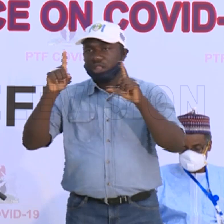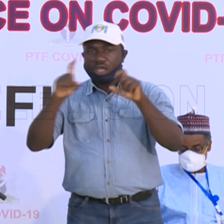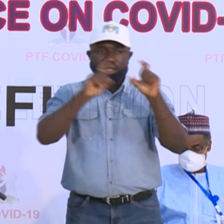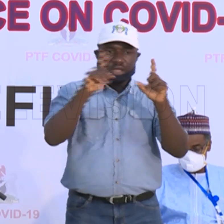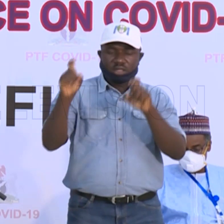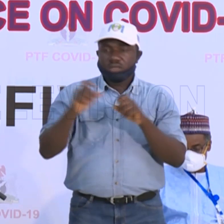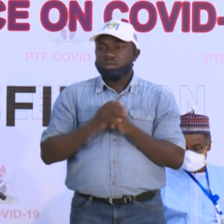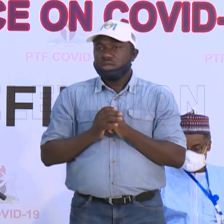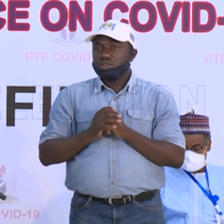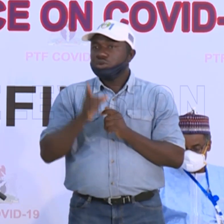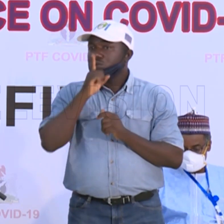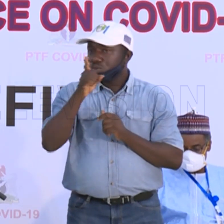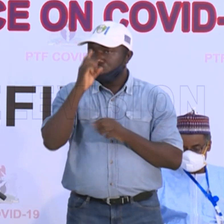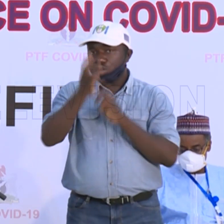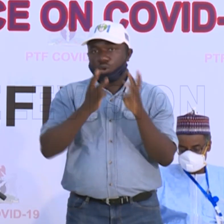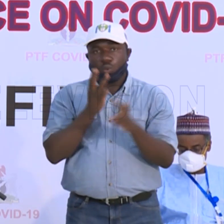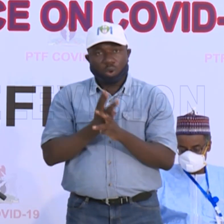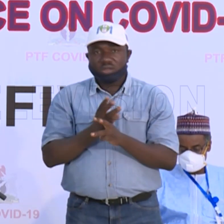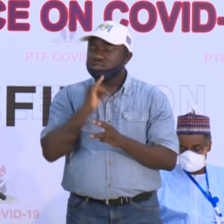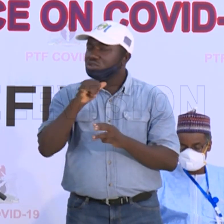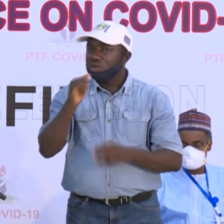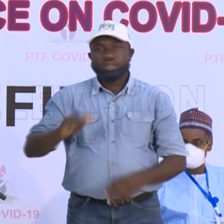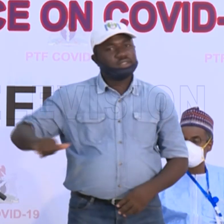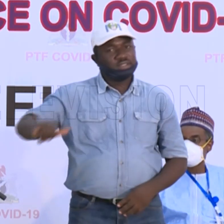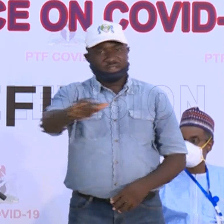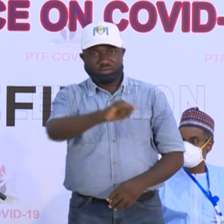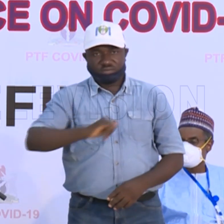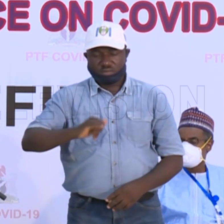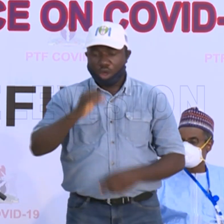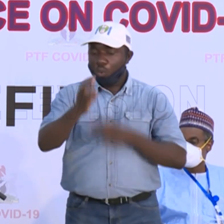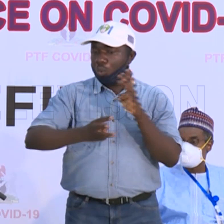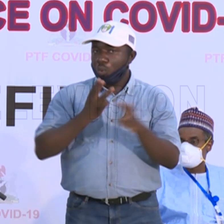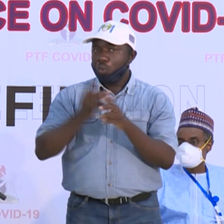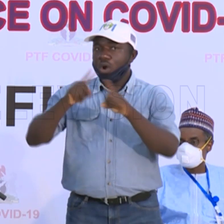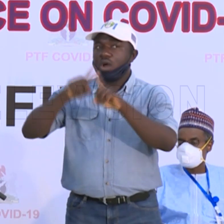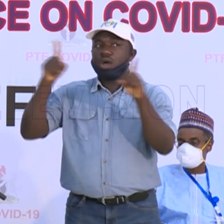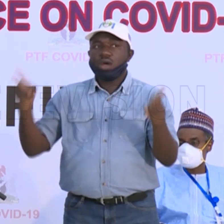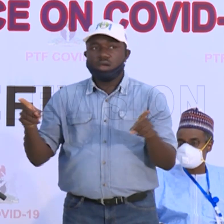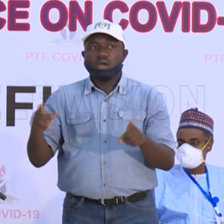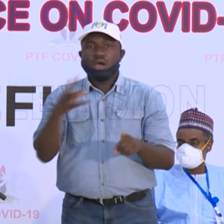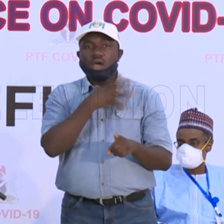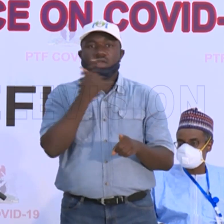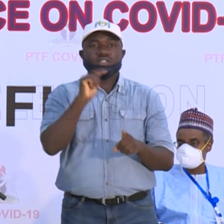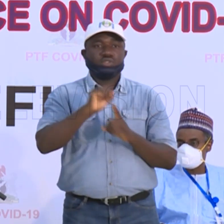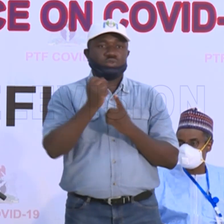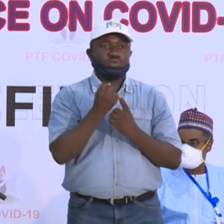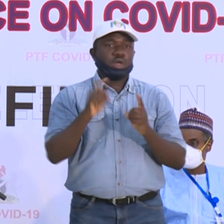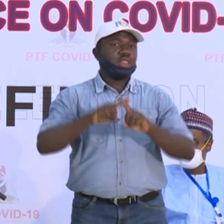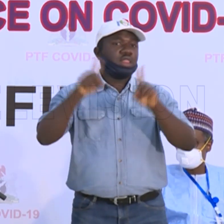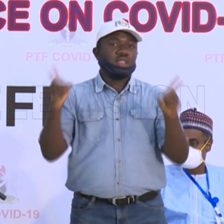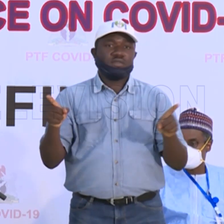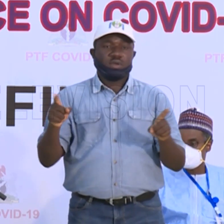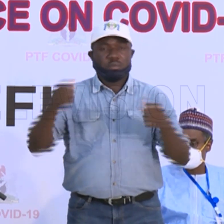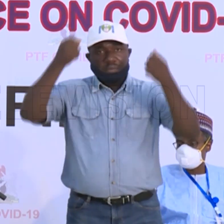around the world are not the same. The world is different. The circumstances are different. And Mr. President